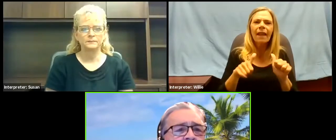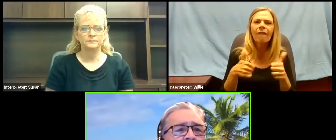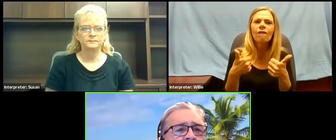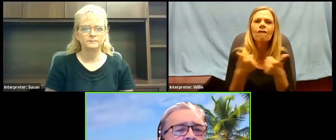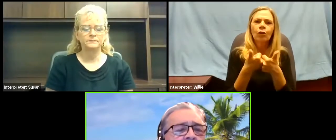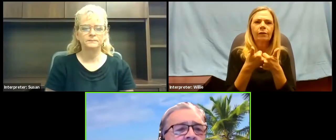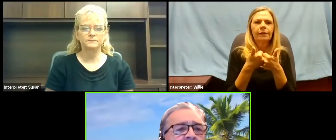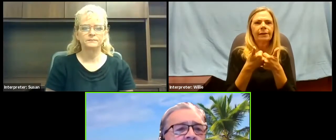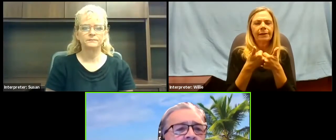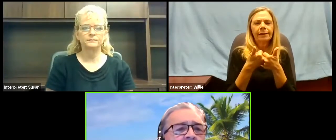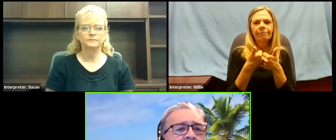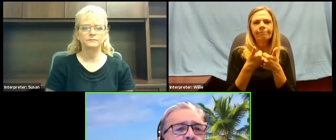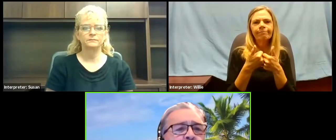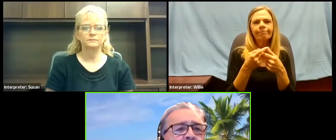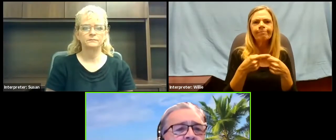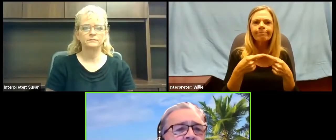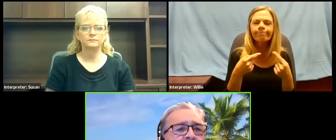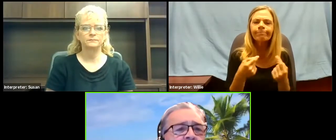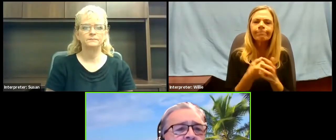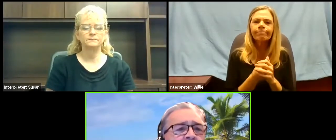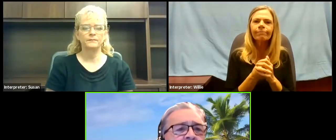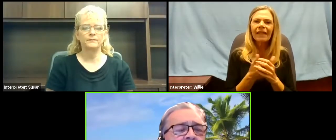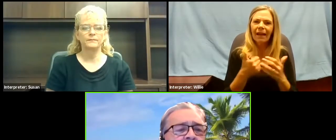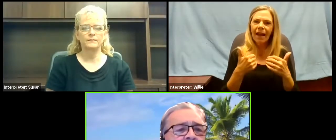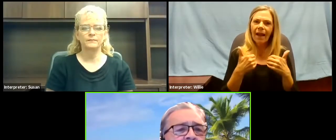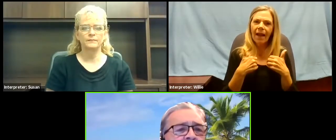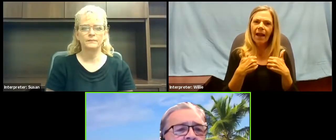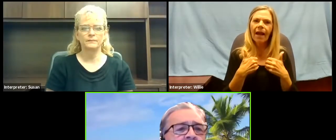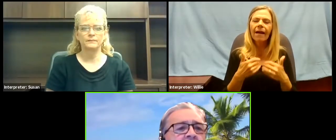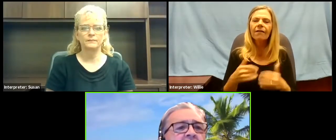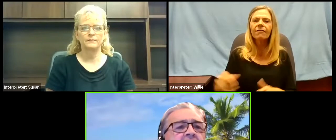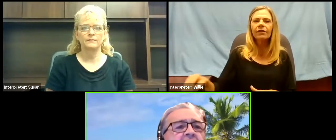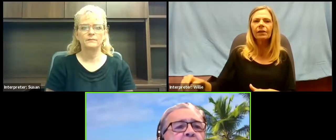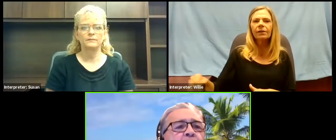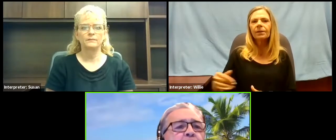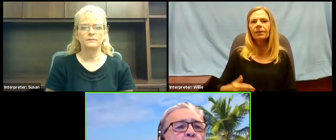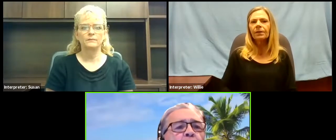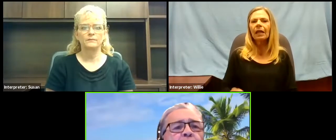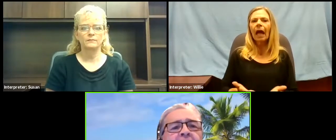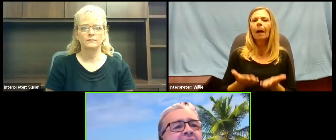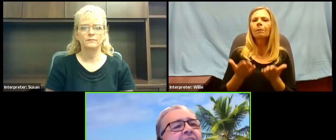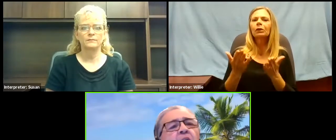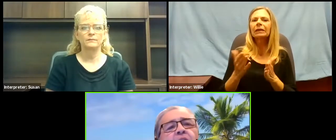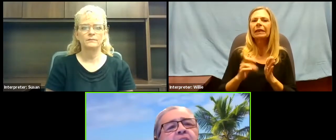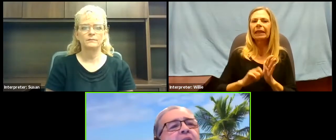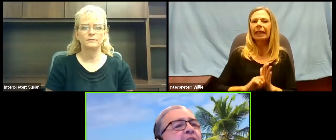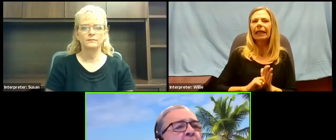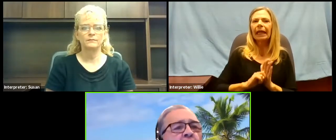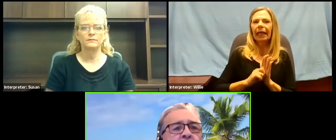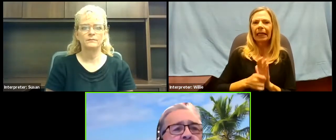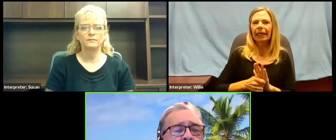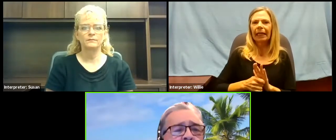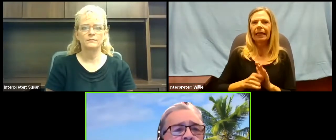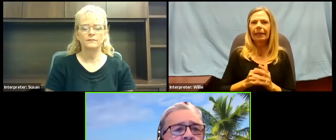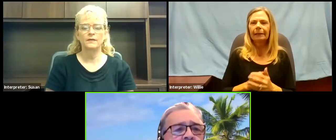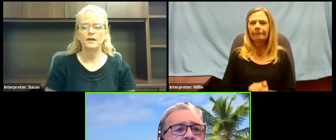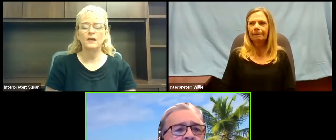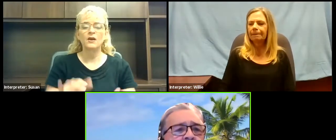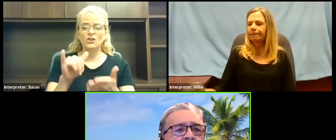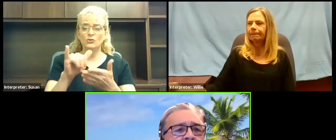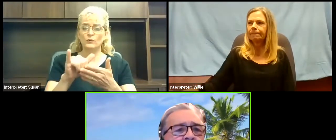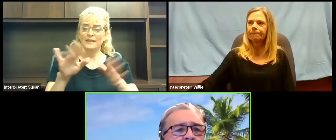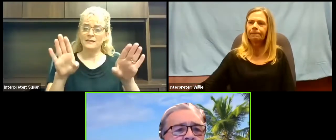I am presented a key, a key to a door that I don't even know existed.